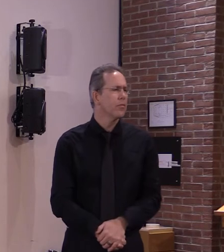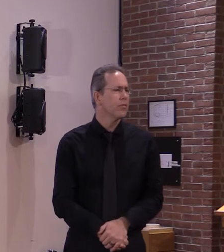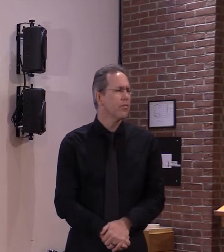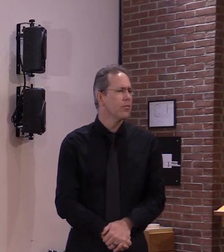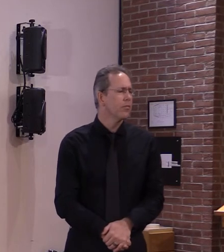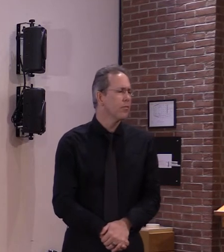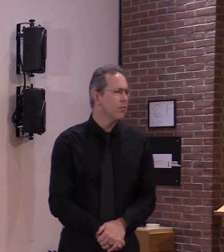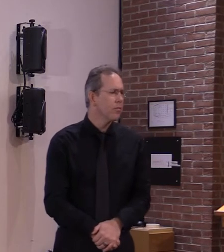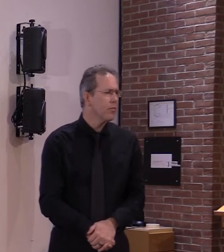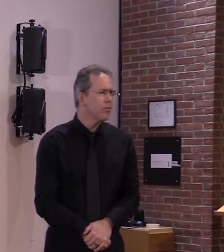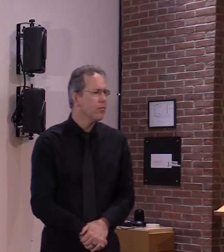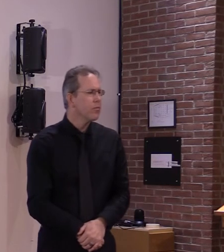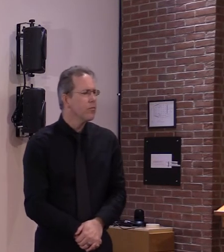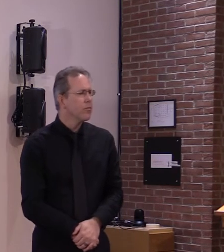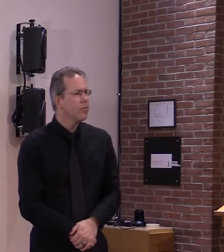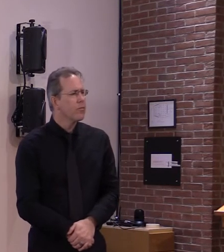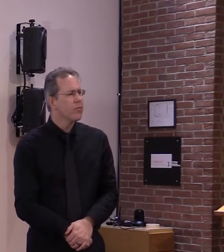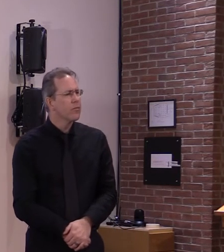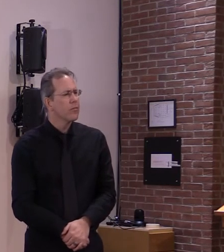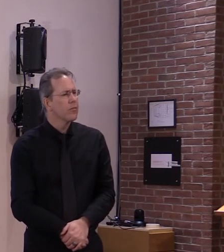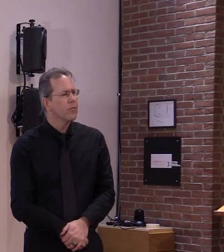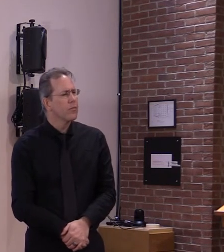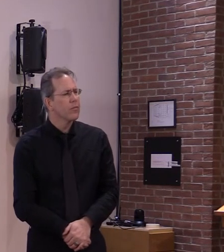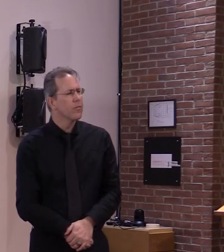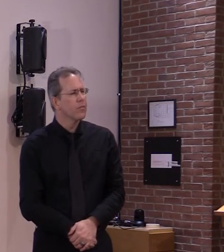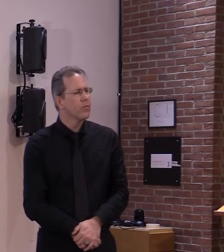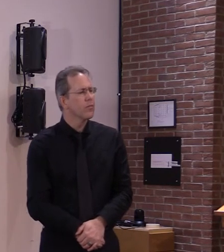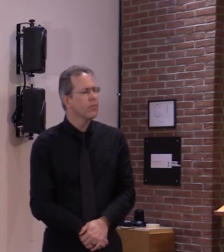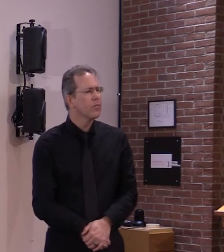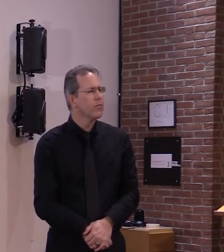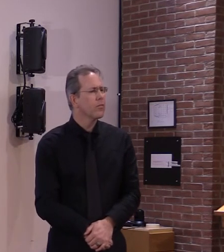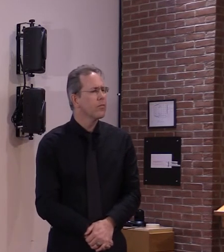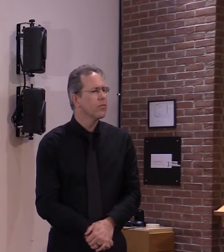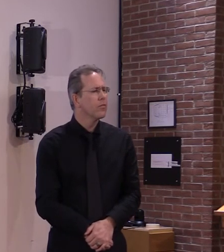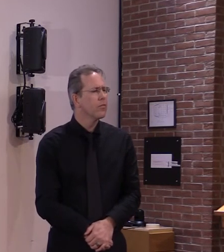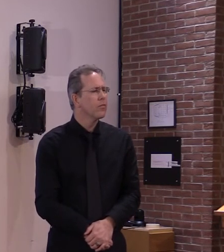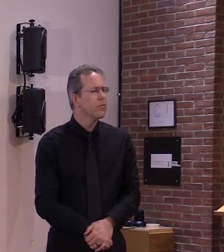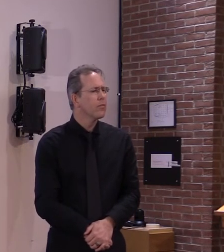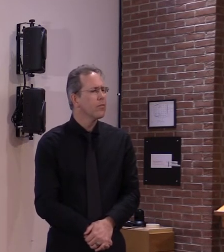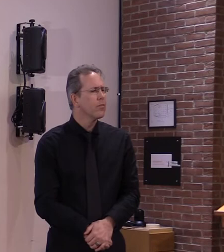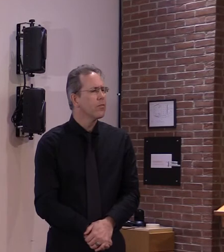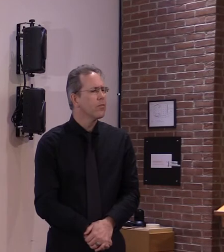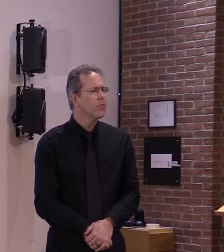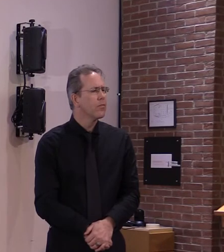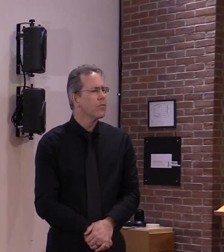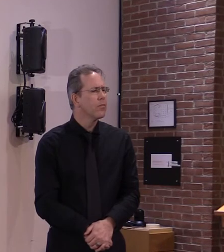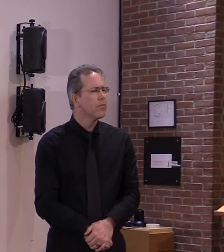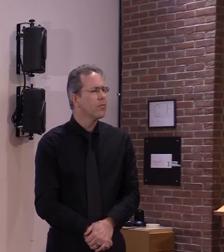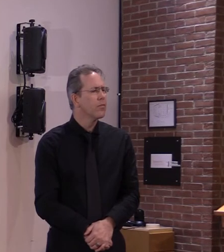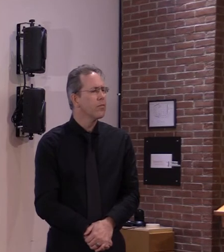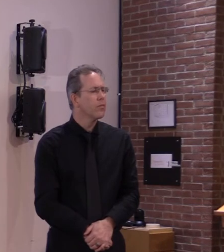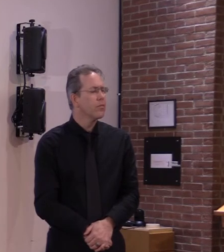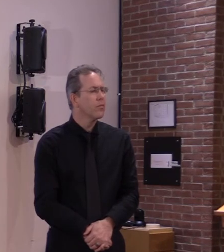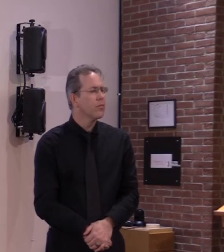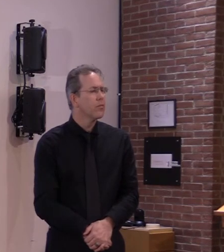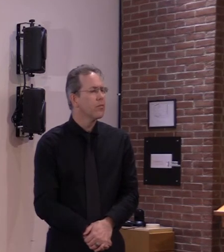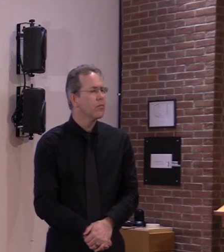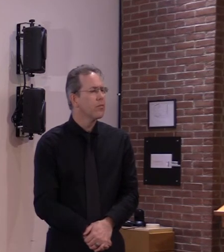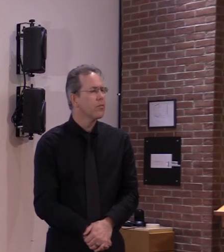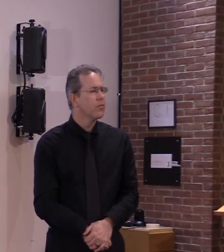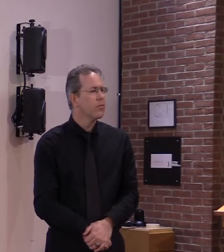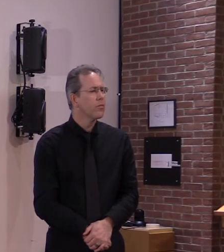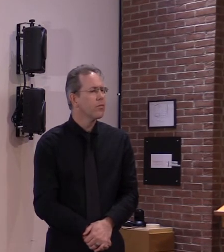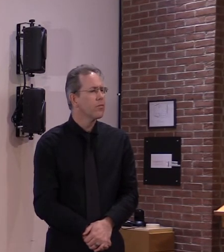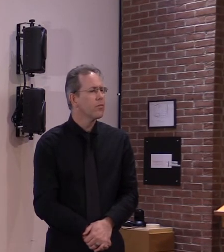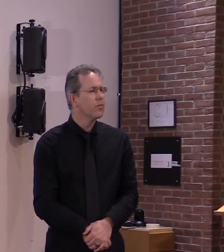i mean i'm wondering since you seem to know the number of doses we're going to get and you certainly know how many people live in this state if you could be a little bit